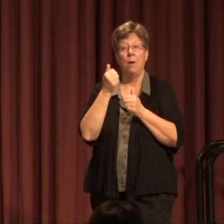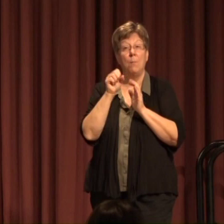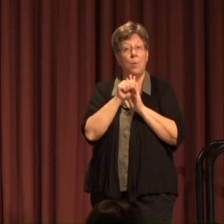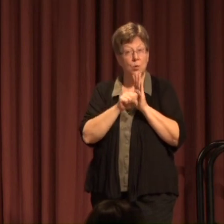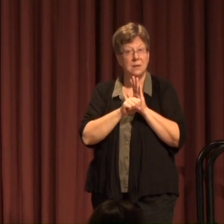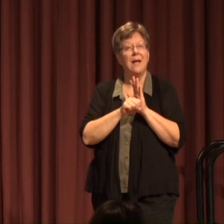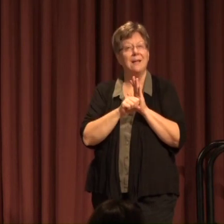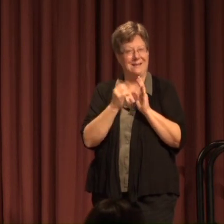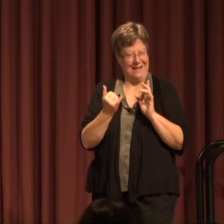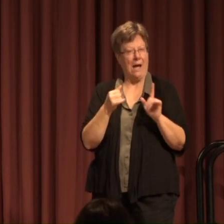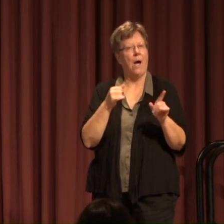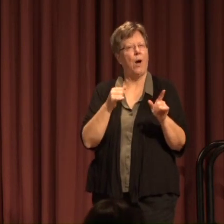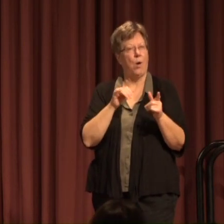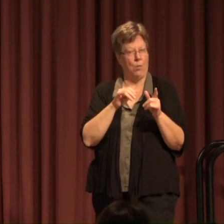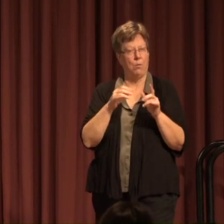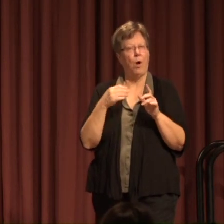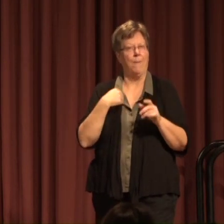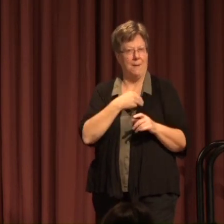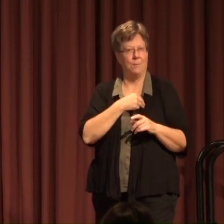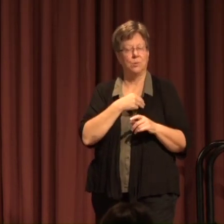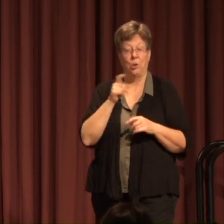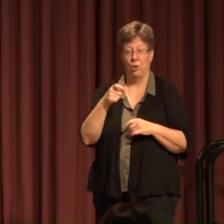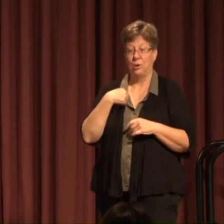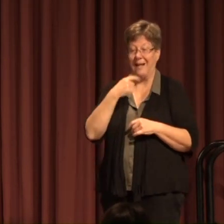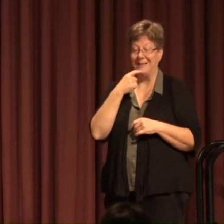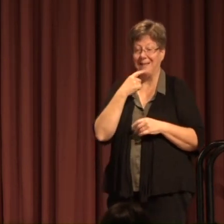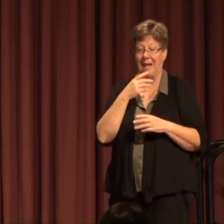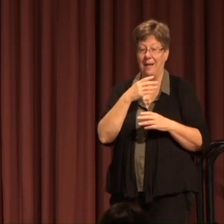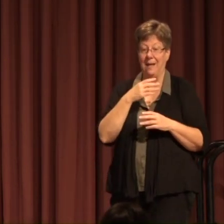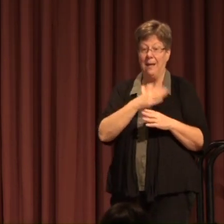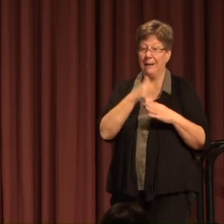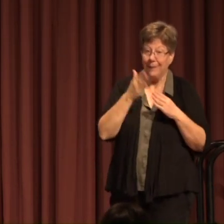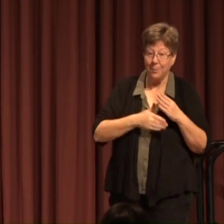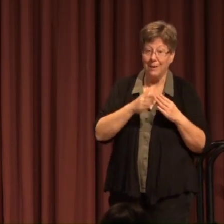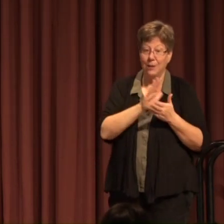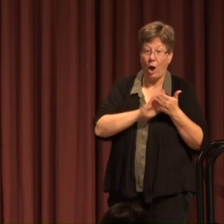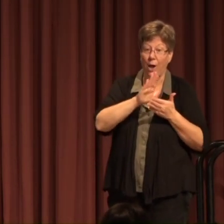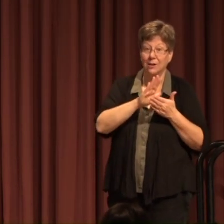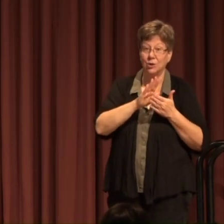Now are members of Should I say Complete College America